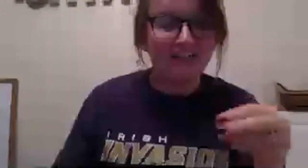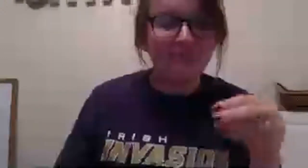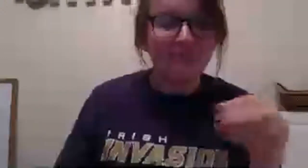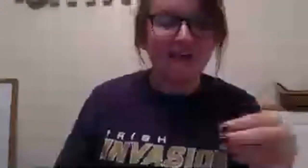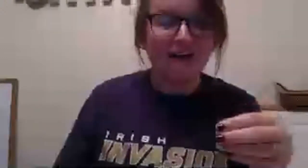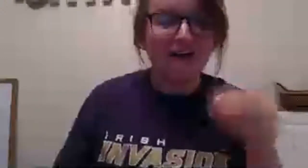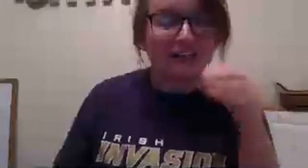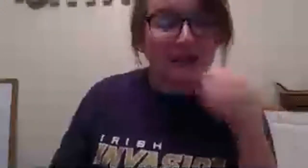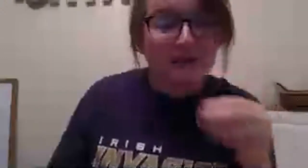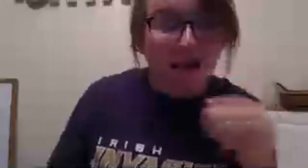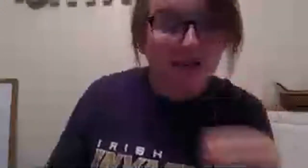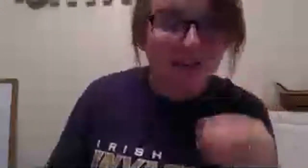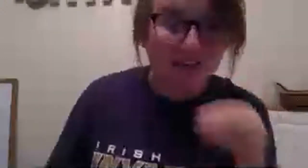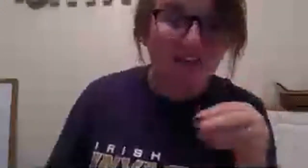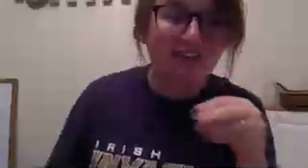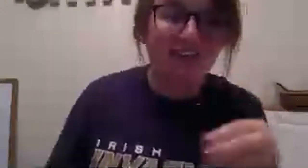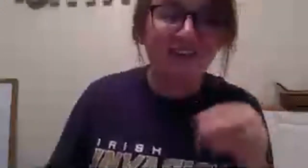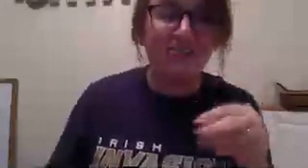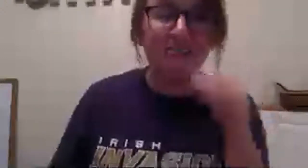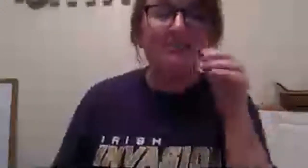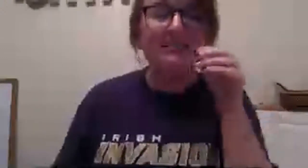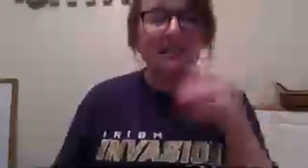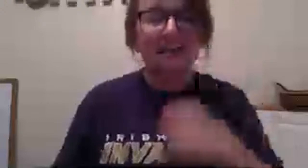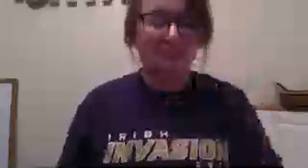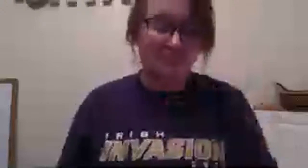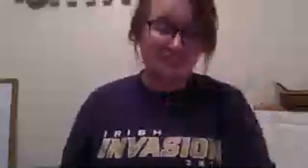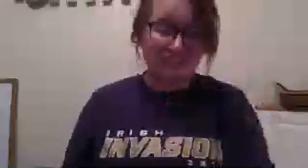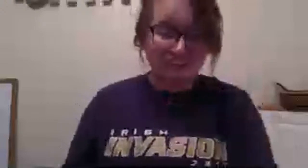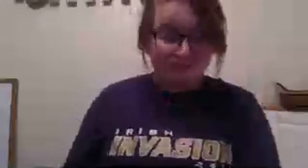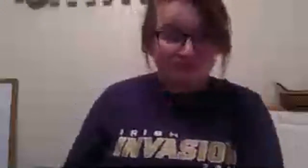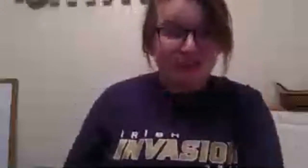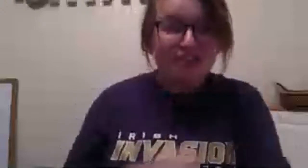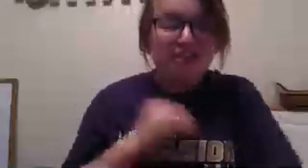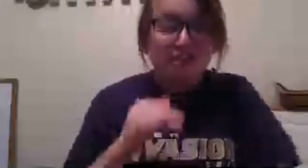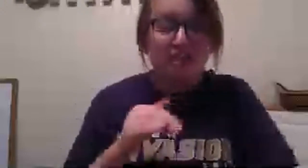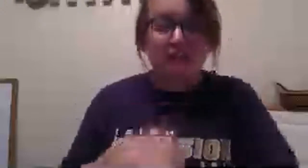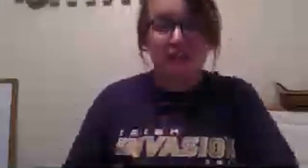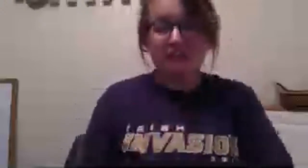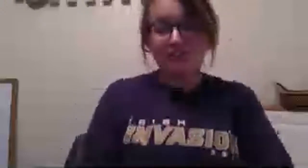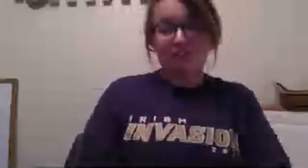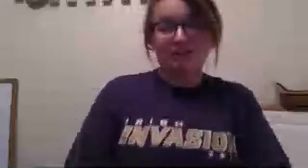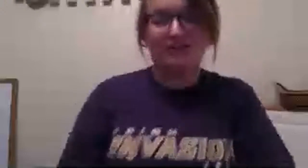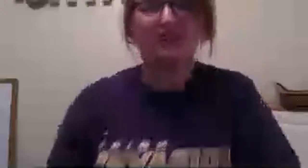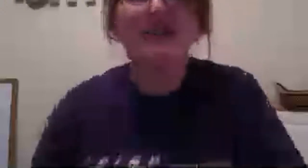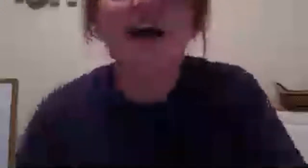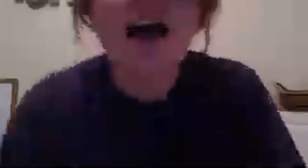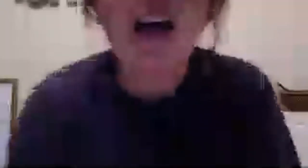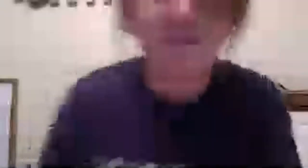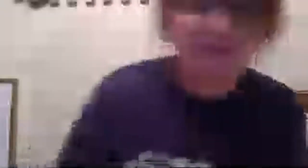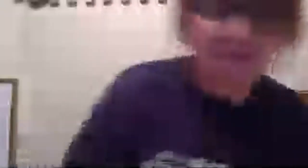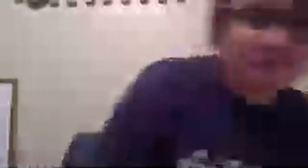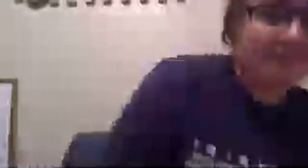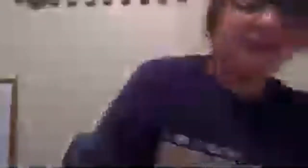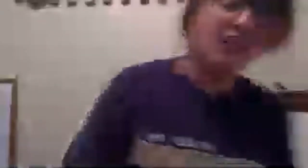himself he is so powerful to drive out demons 800 years later so crazy so crazy um so